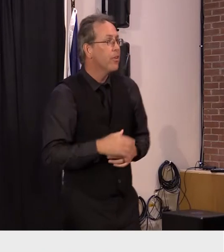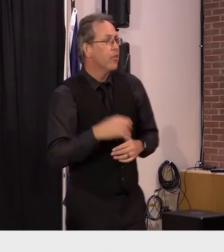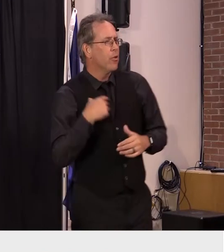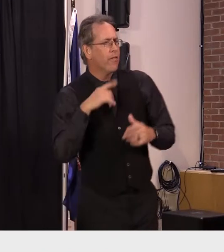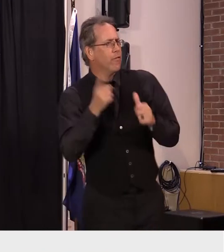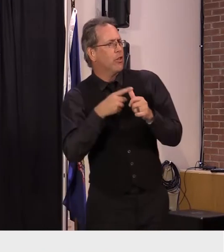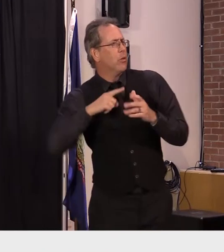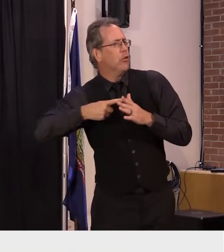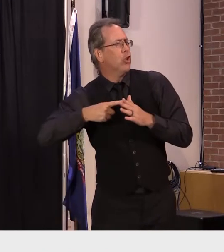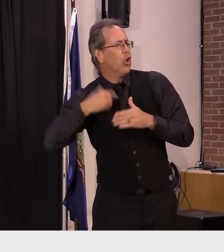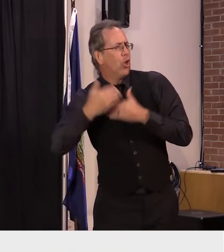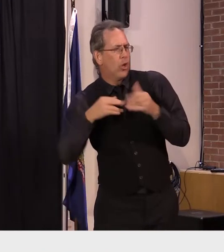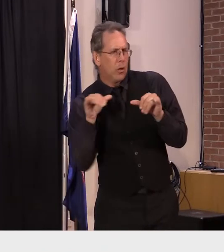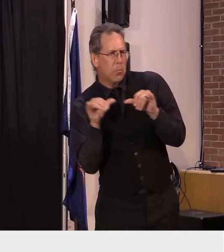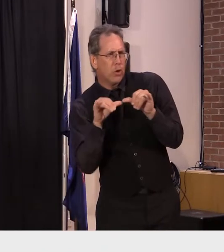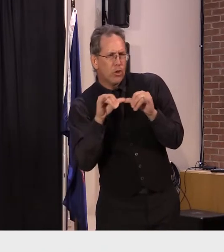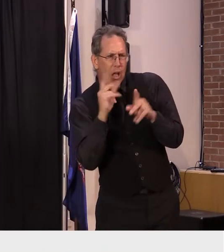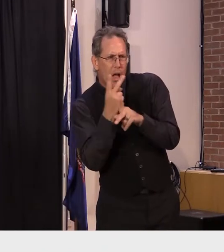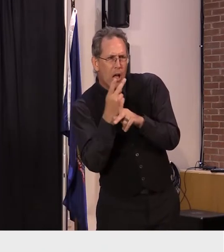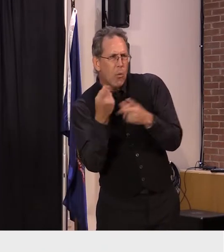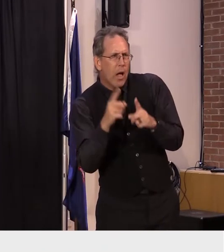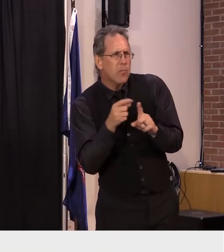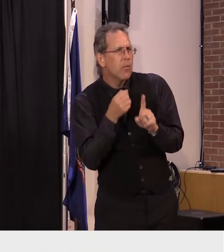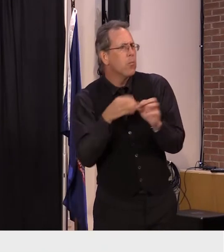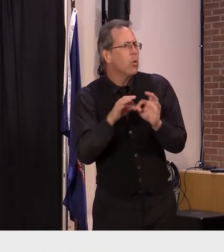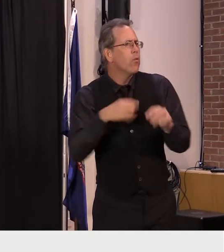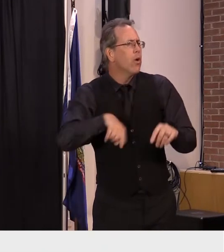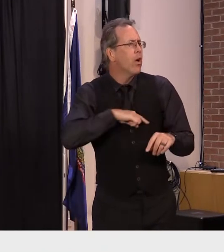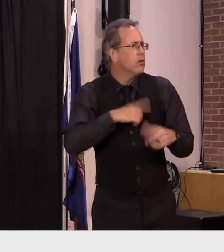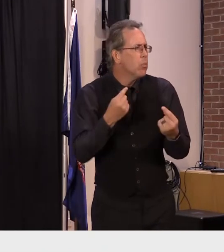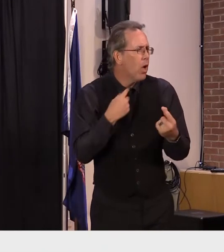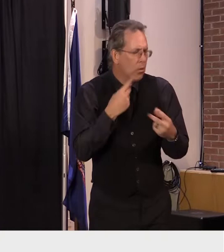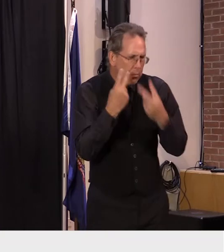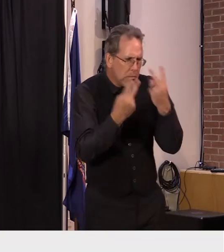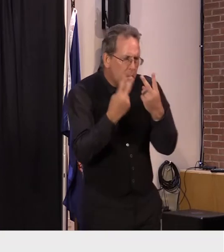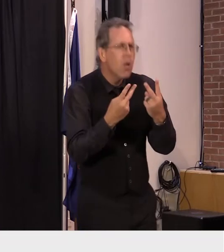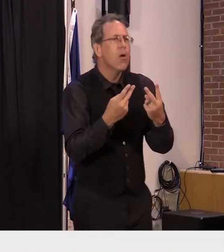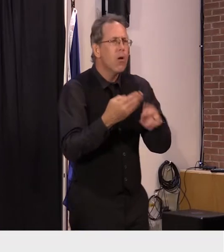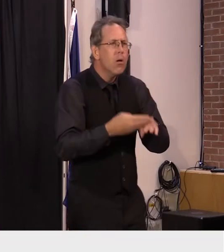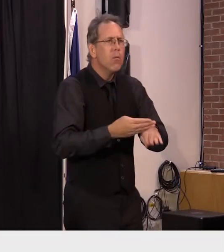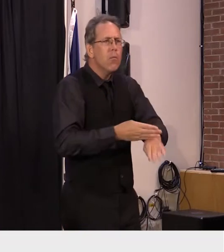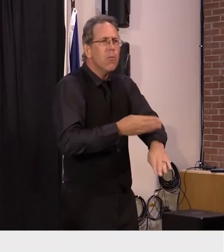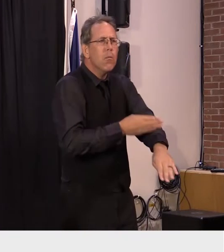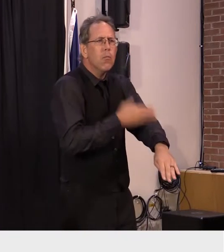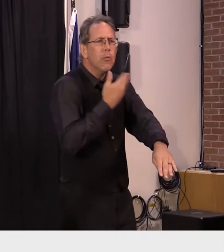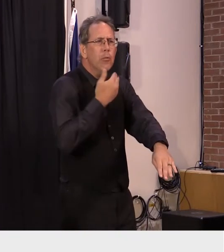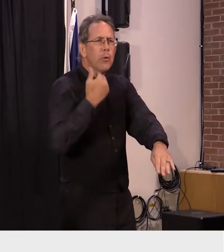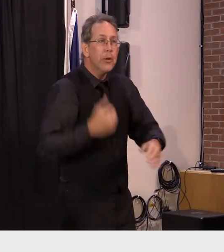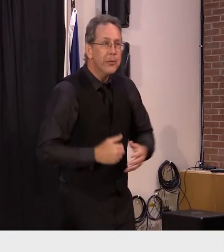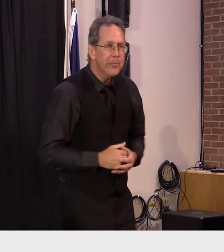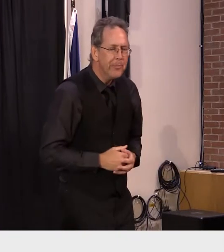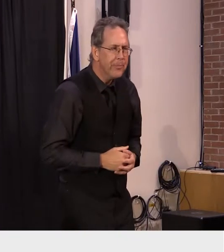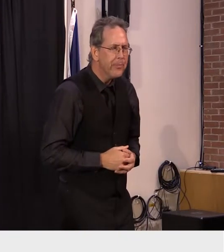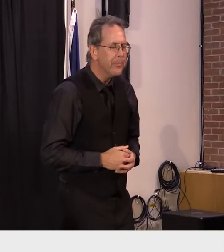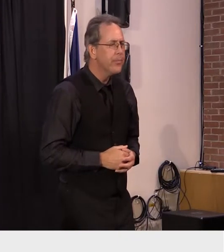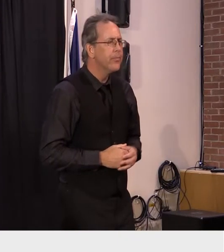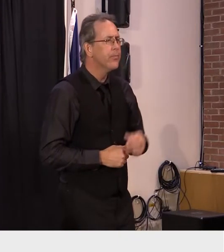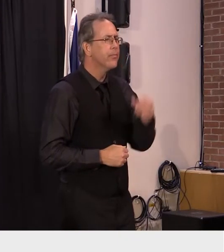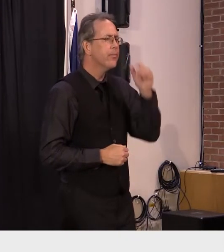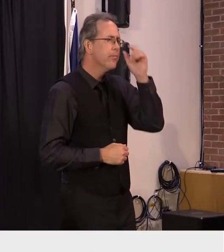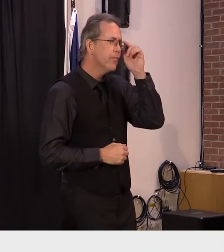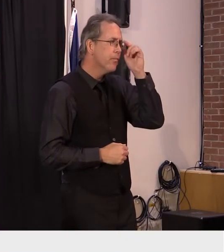improve and change and as we move forward with recovery and revitalization we will use key